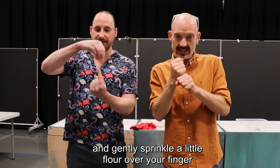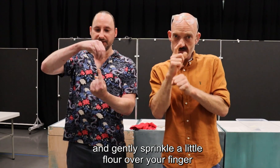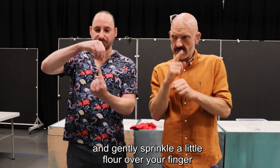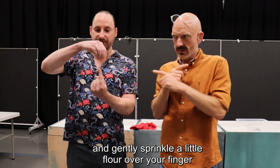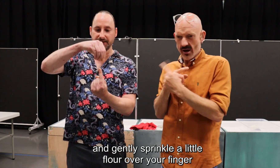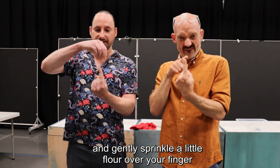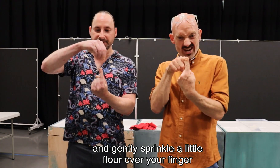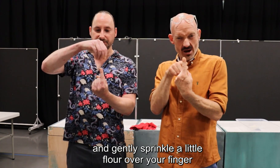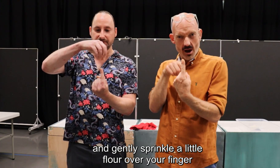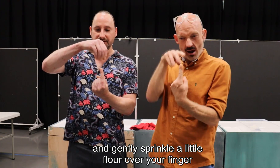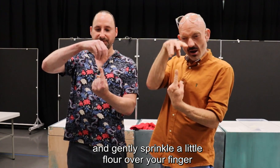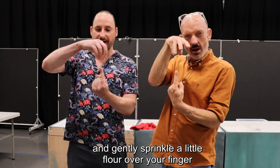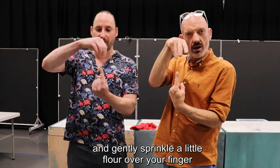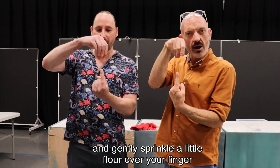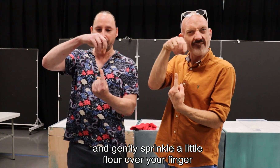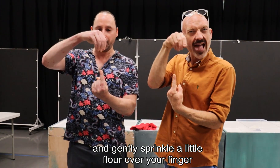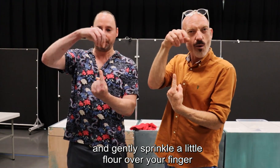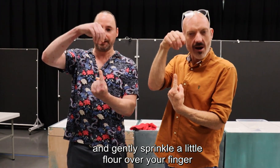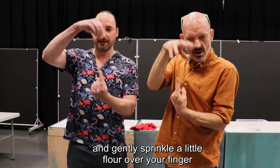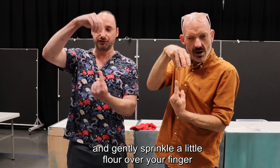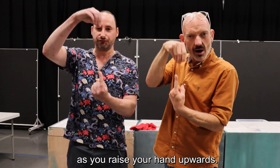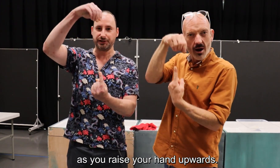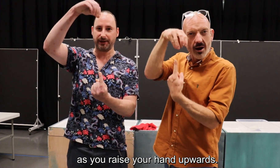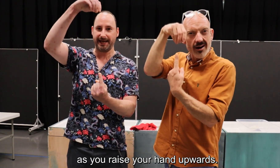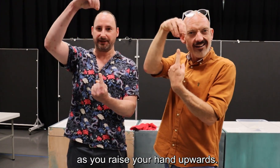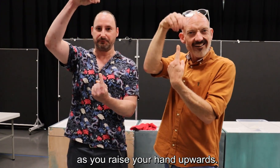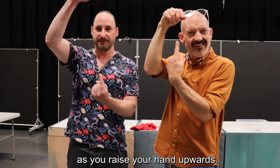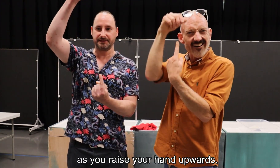sprinkle a little flour over your finger as you raise your hand upwards.